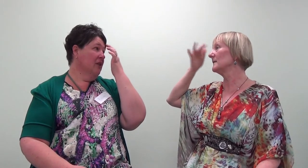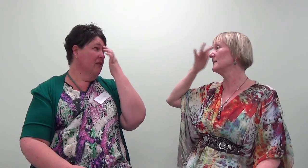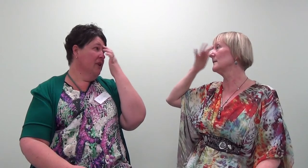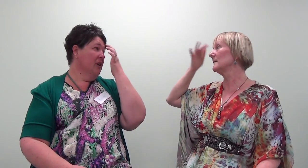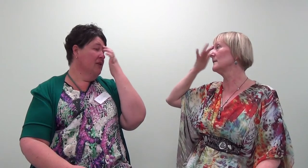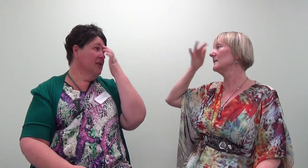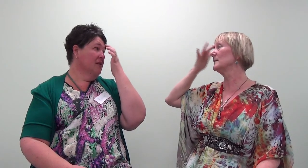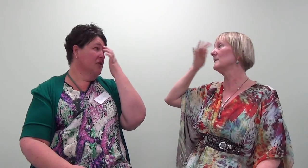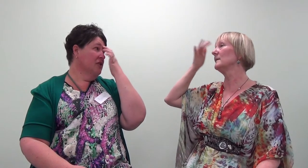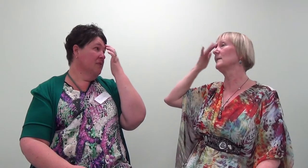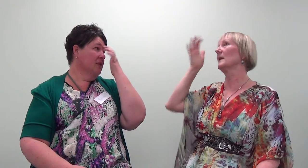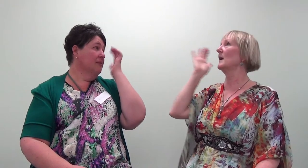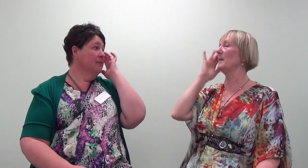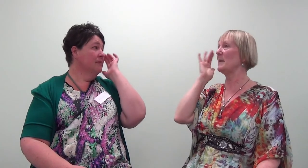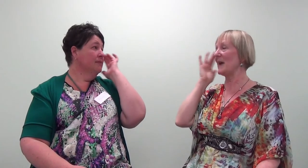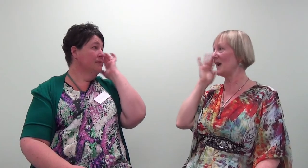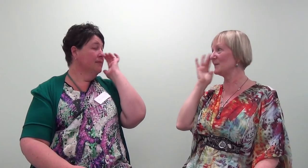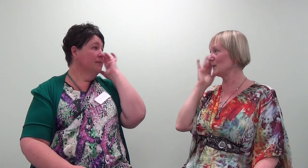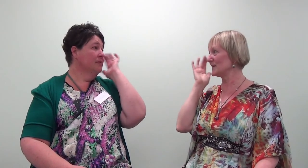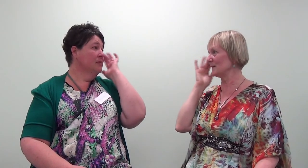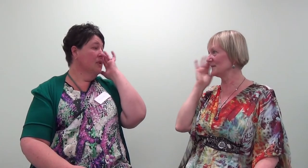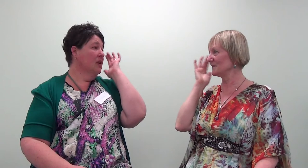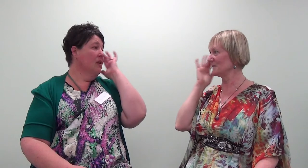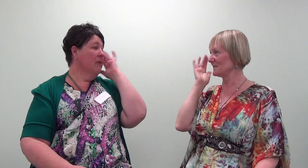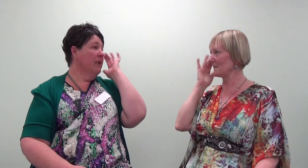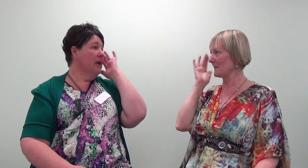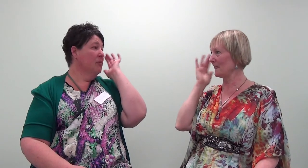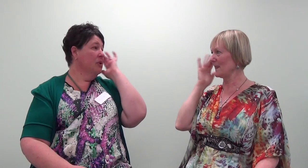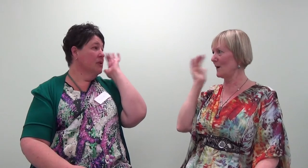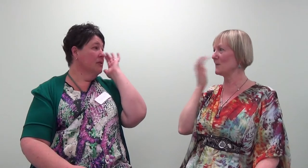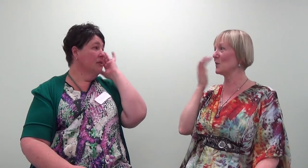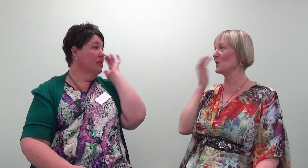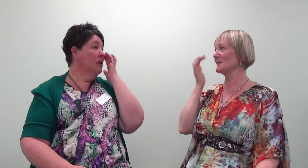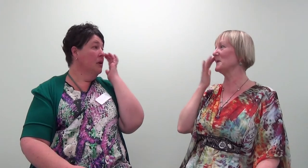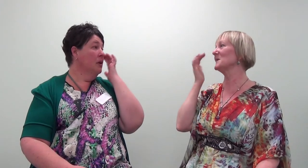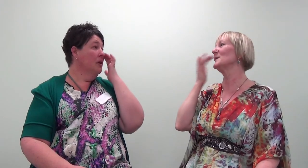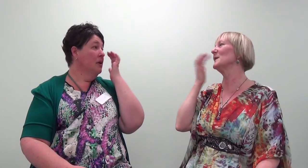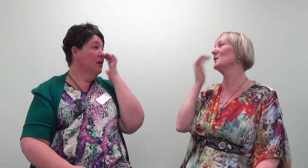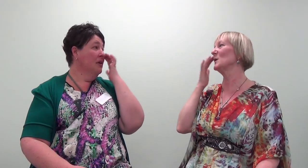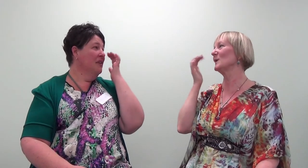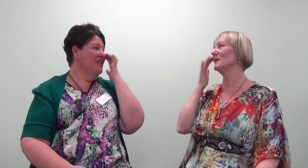I'm bad person. I'm the worst person in the world.